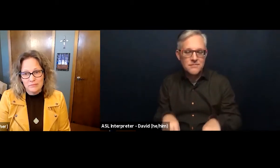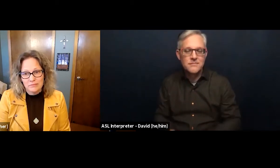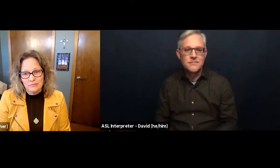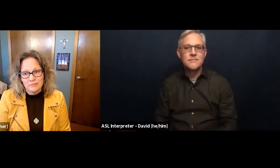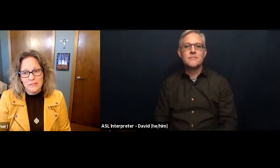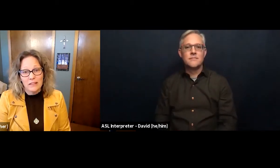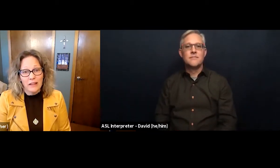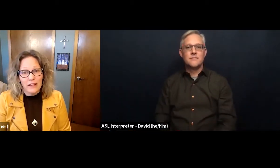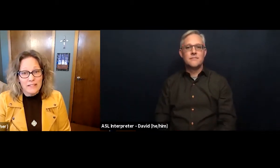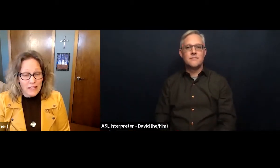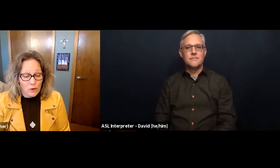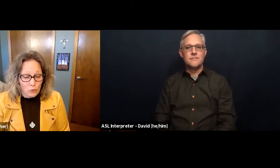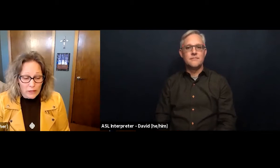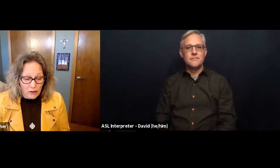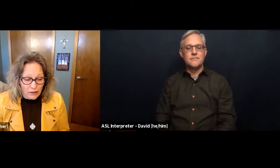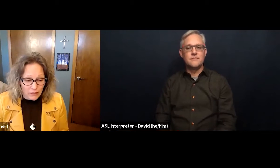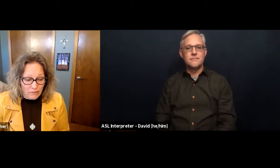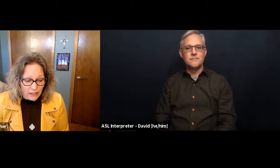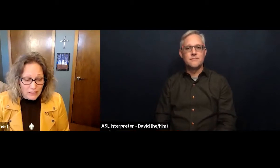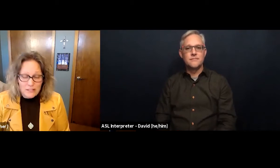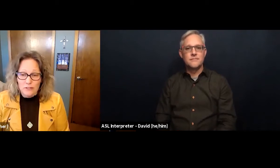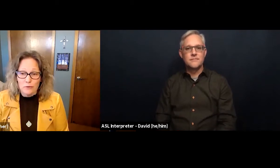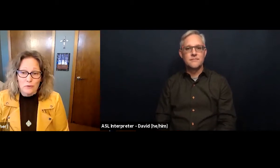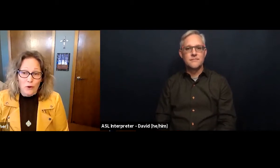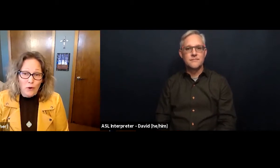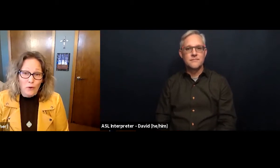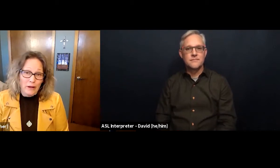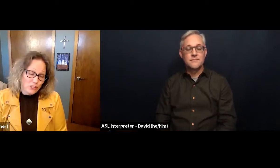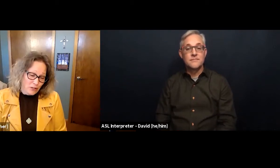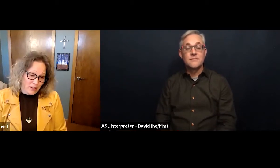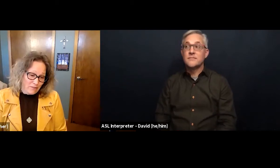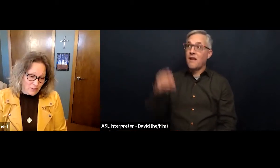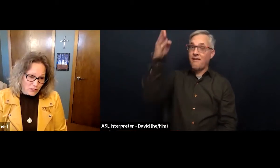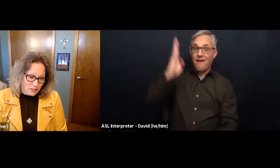And like Isaiah, we are invited to go and share that vision.